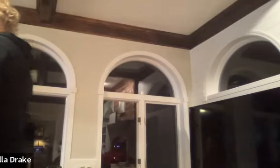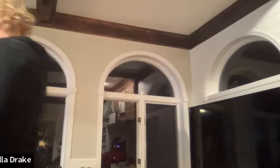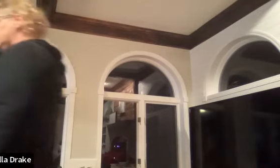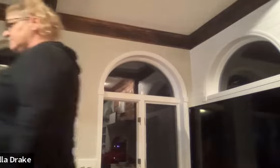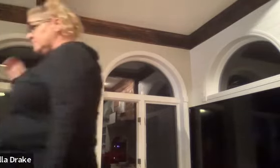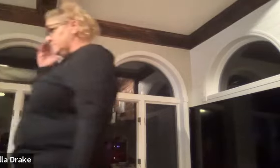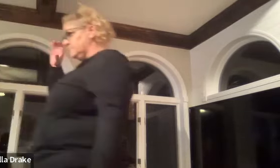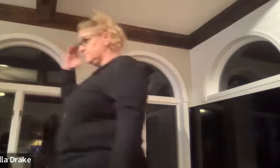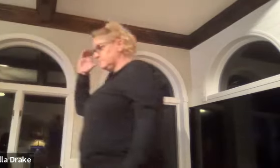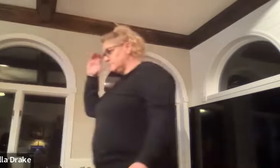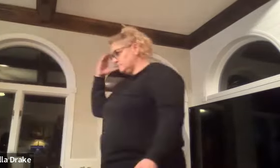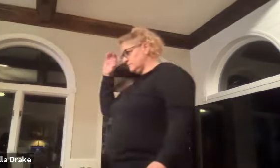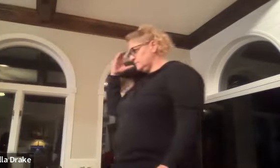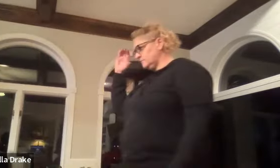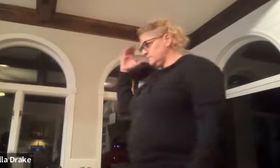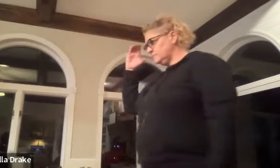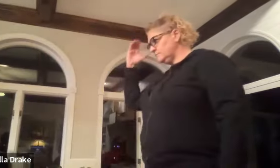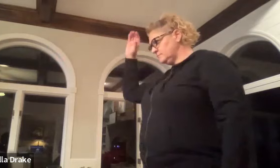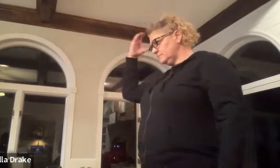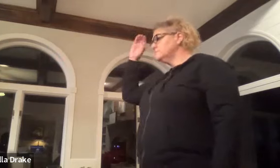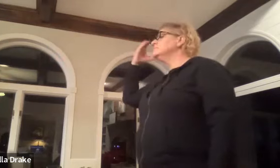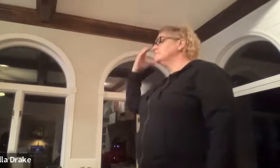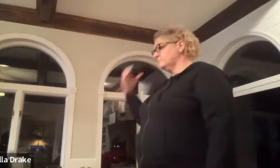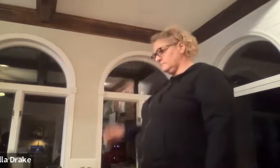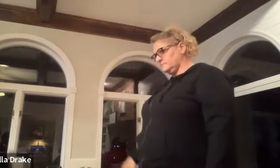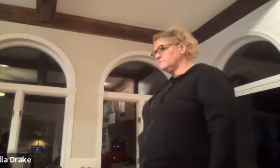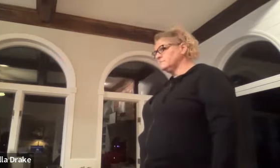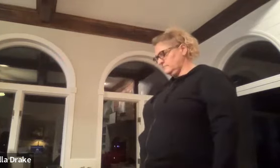jenna is my cousin girl zach is my cousin